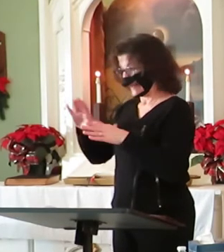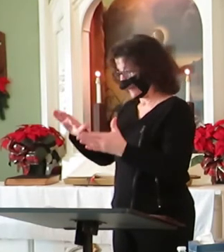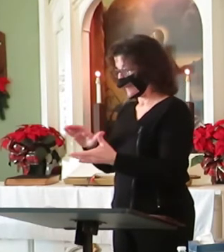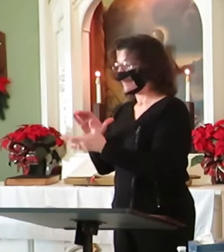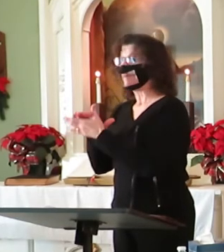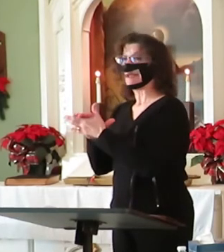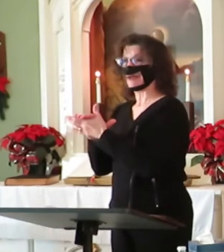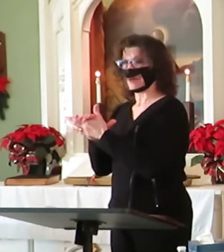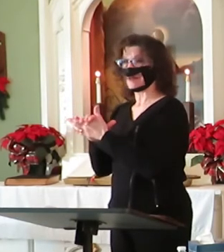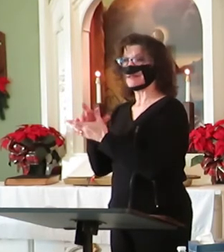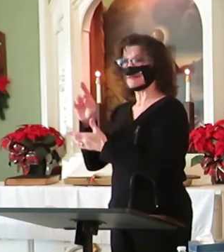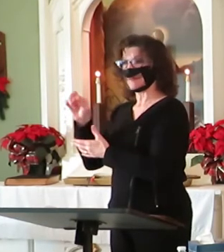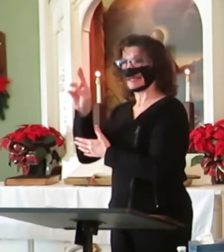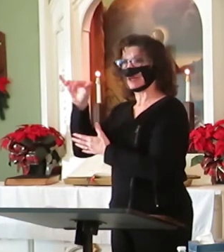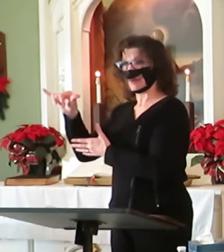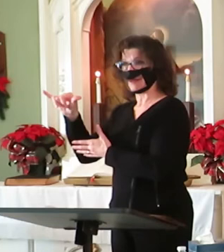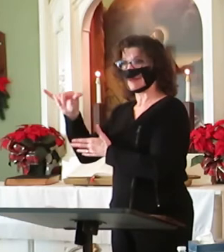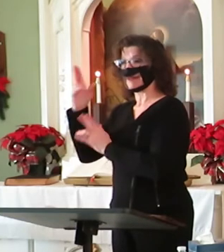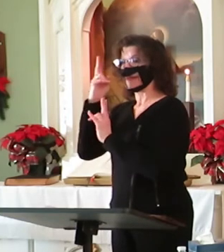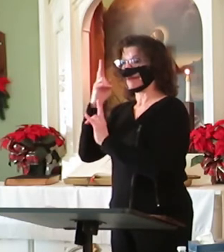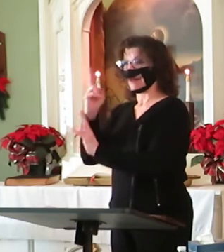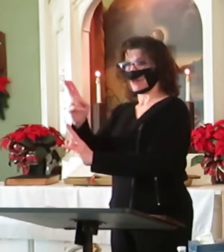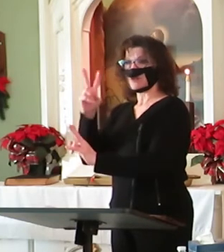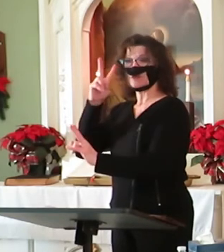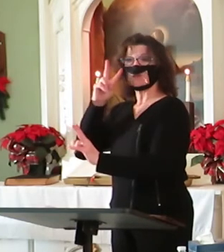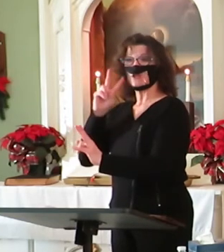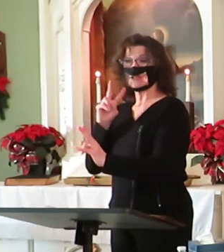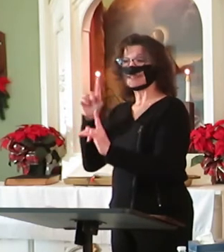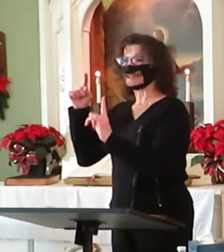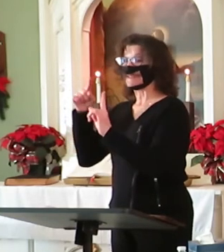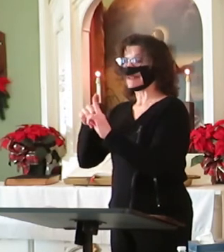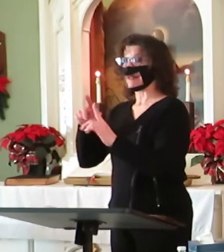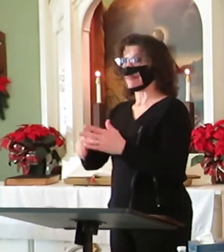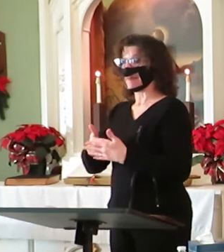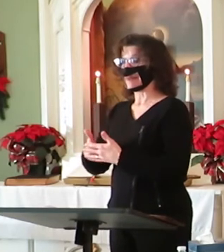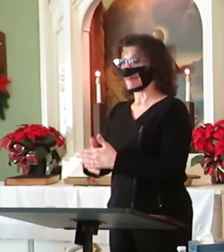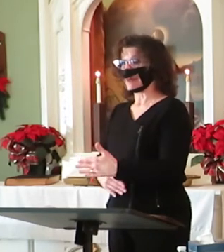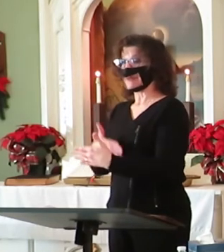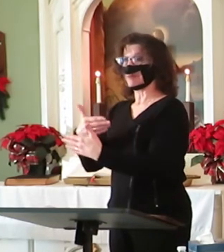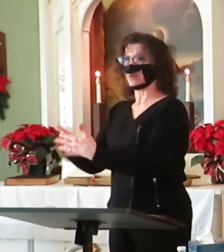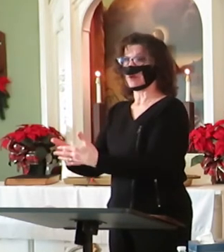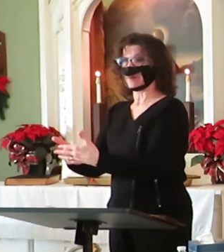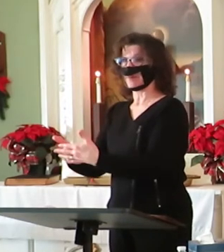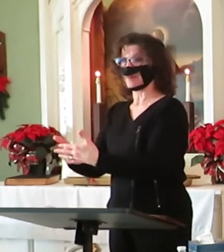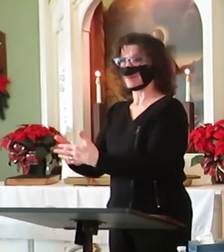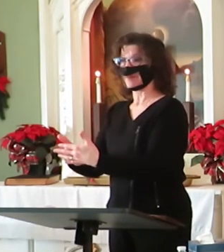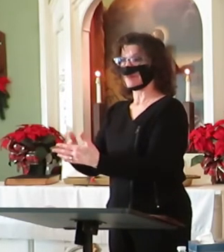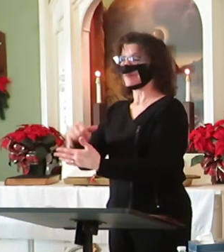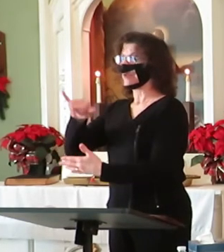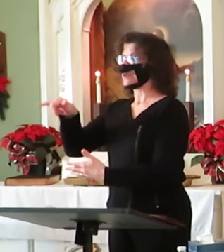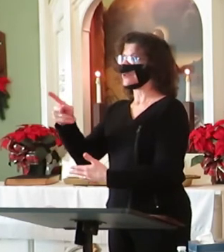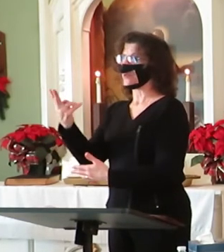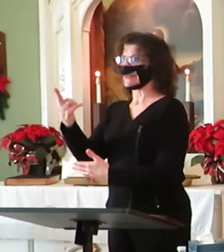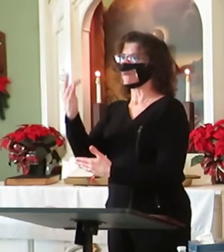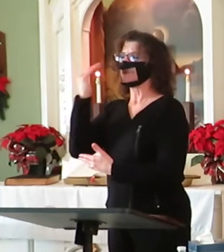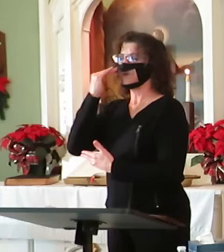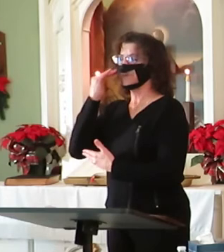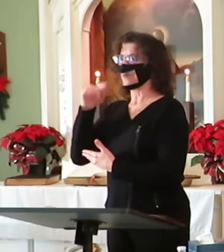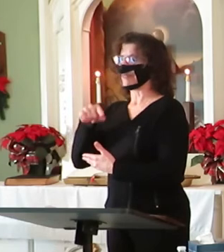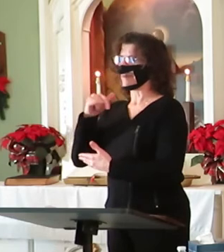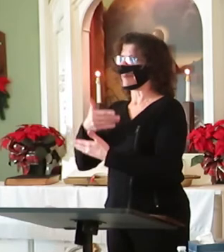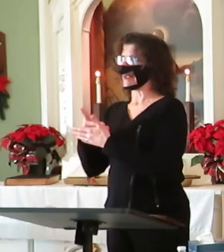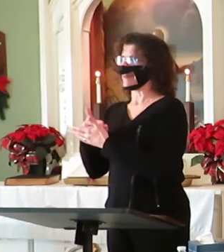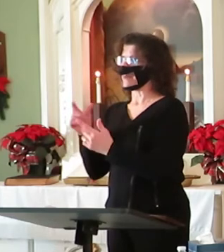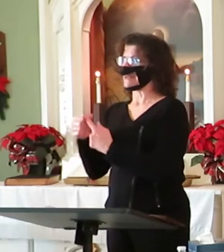her virginity until the time the baby is born. Joseph knew that his son was someone special from the